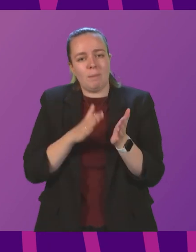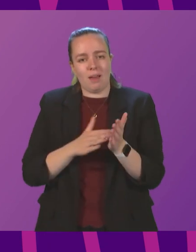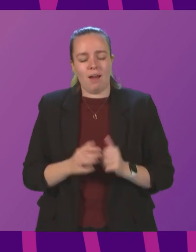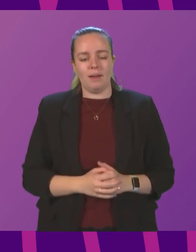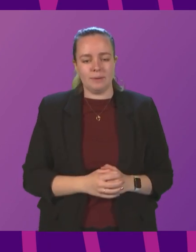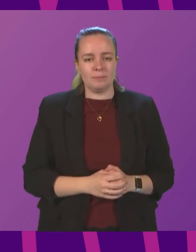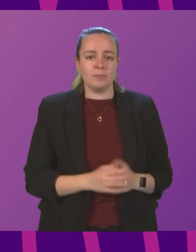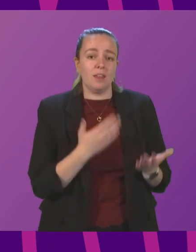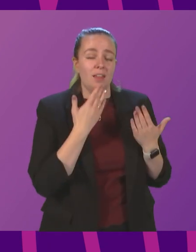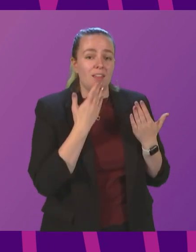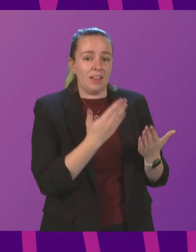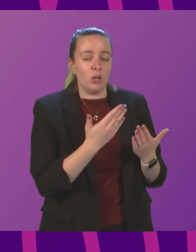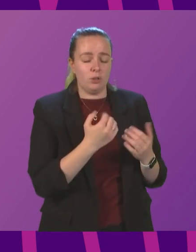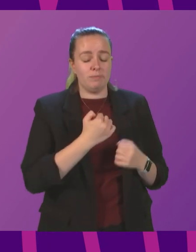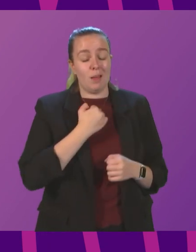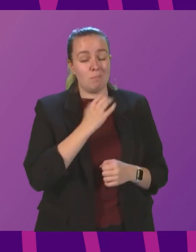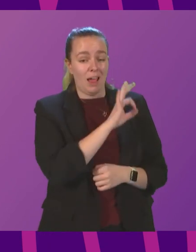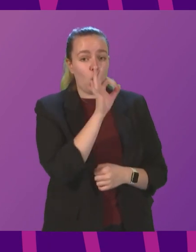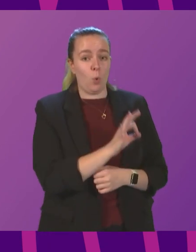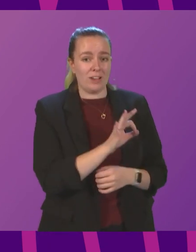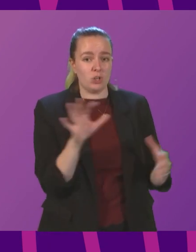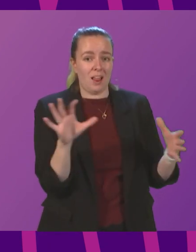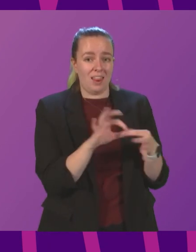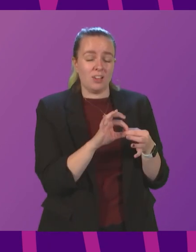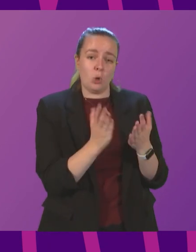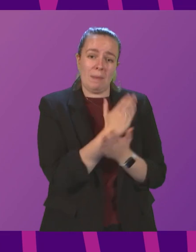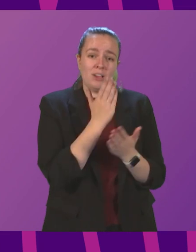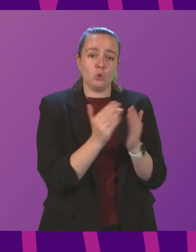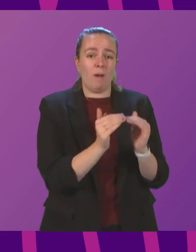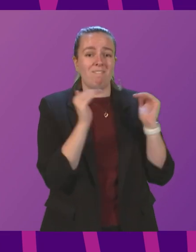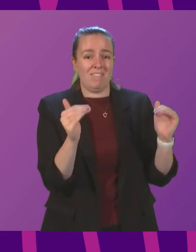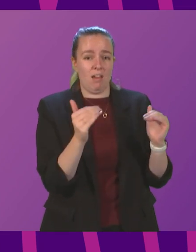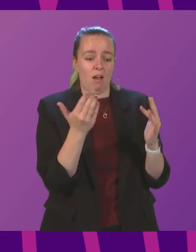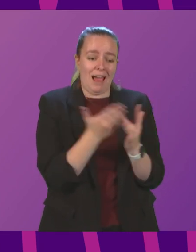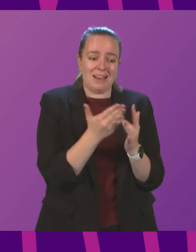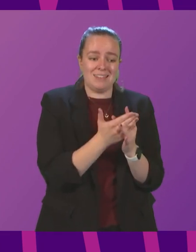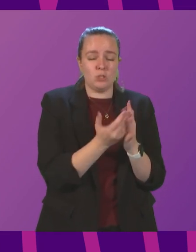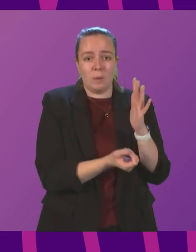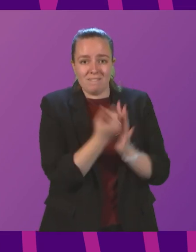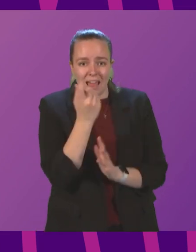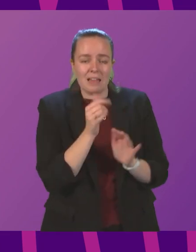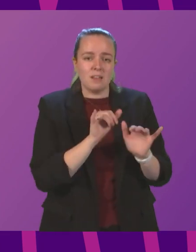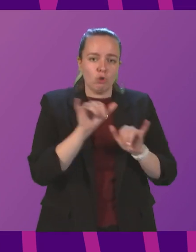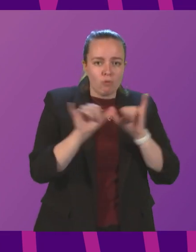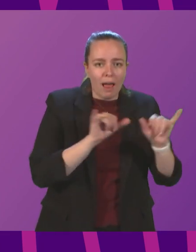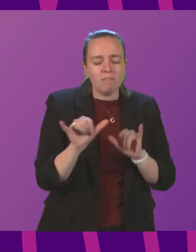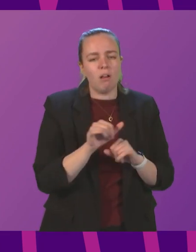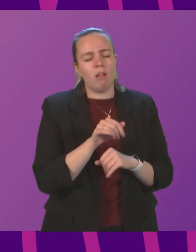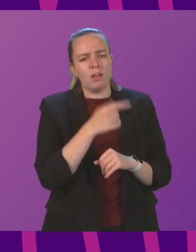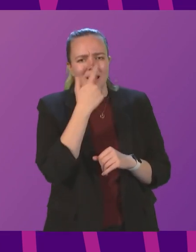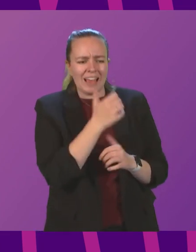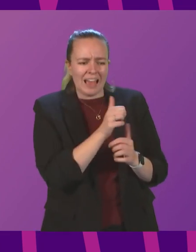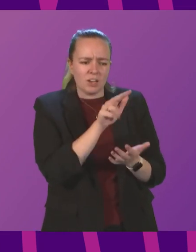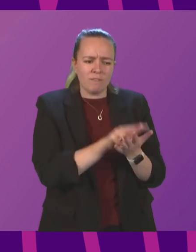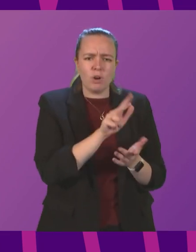Thank you. My question is around ensuring fair access to events and travel. Deputy First Minister, can you confirm what